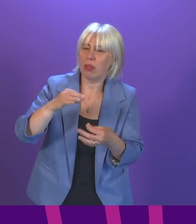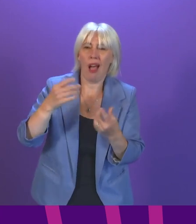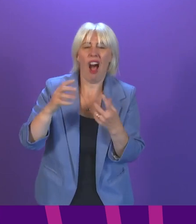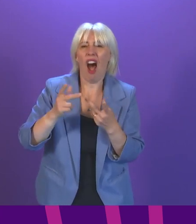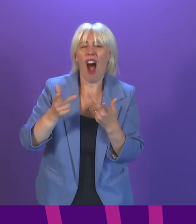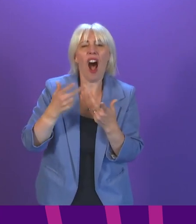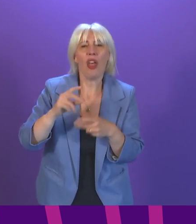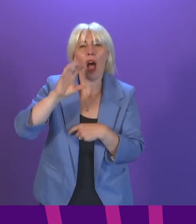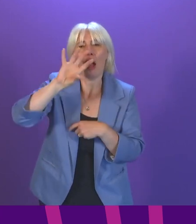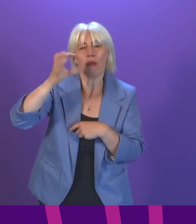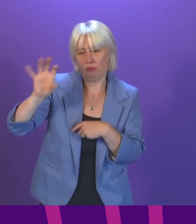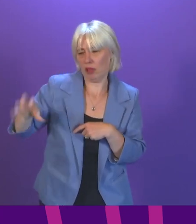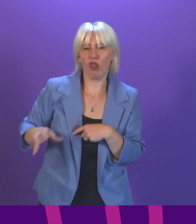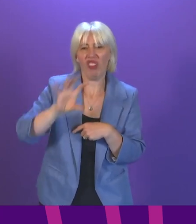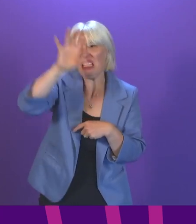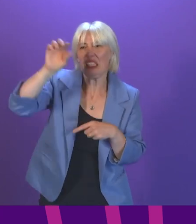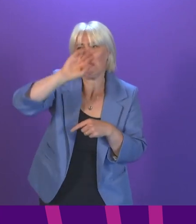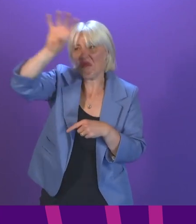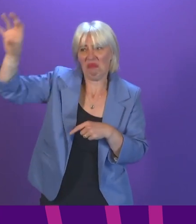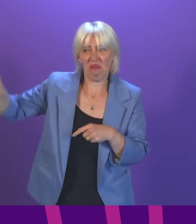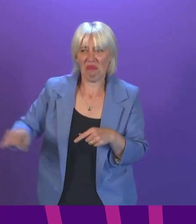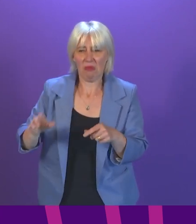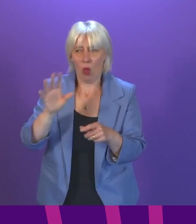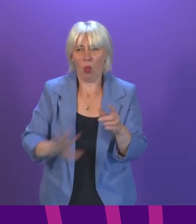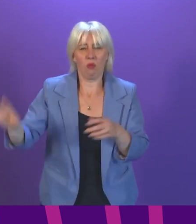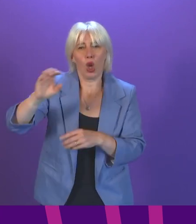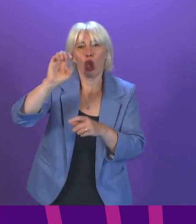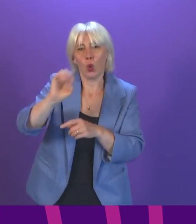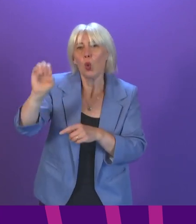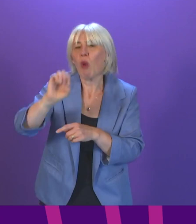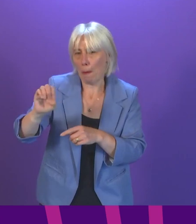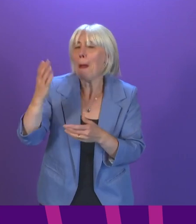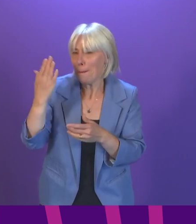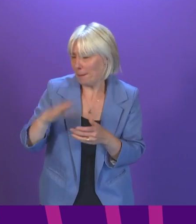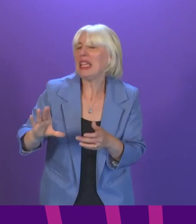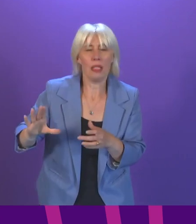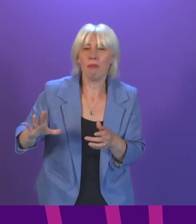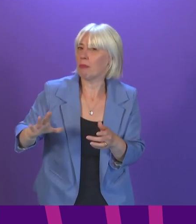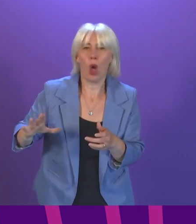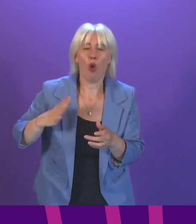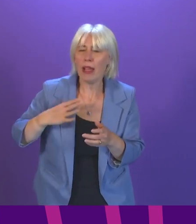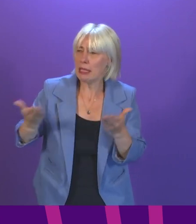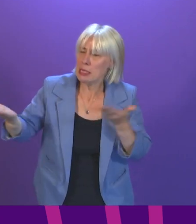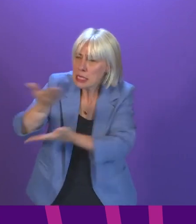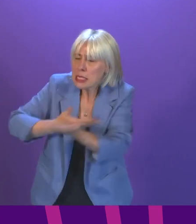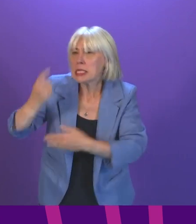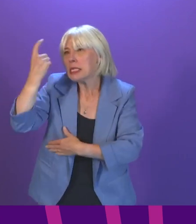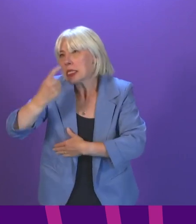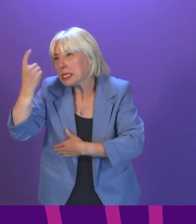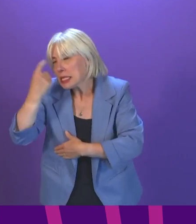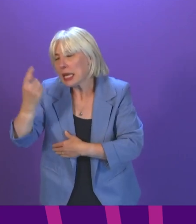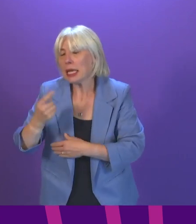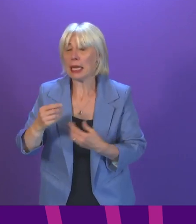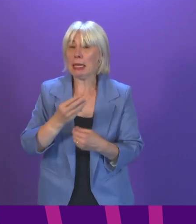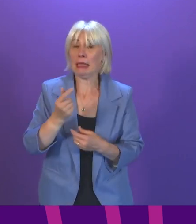of different political persuasions in countries right across Europe. Indeed, many countries have already gone much further than the Scottish Government